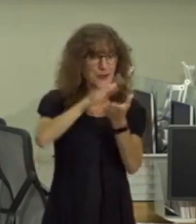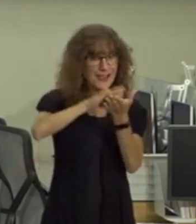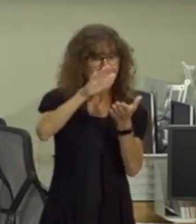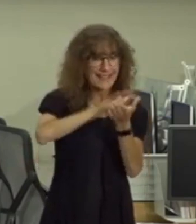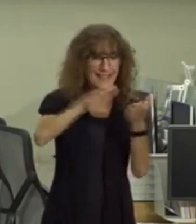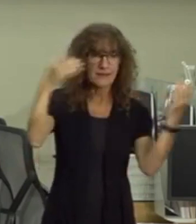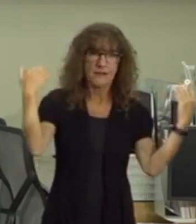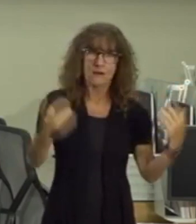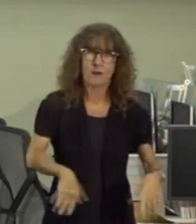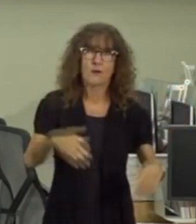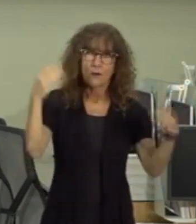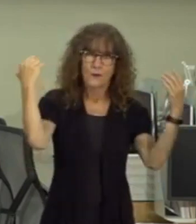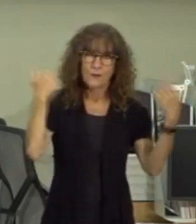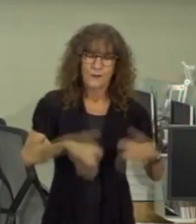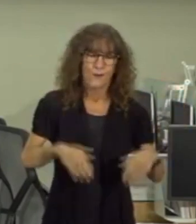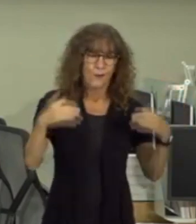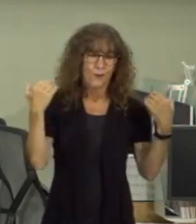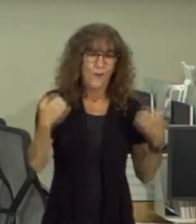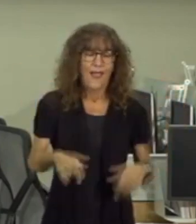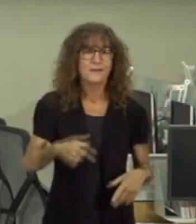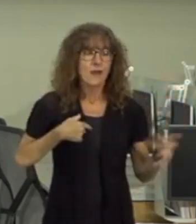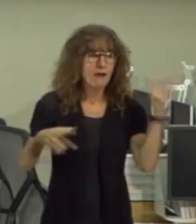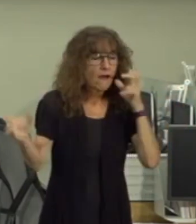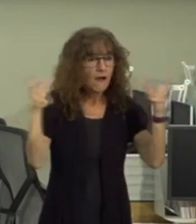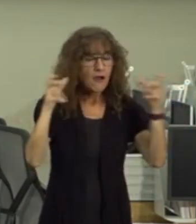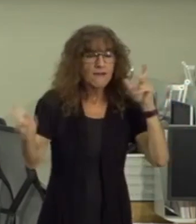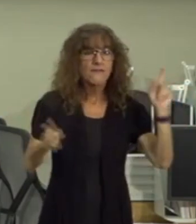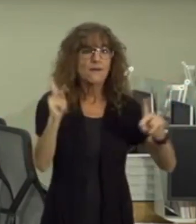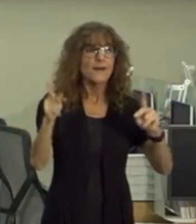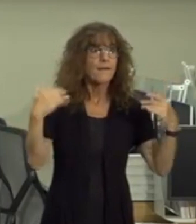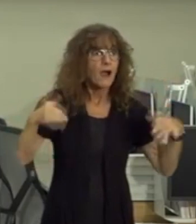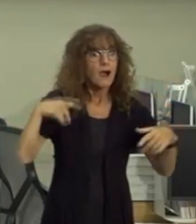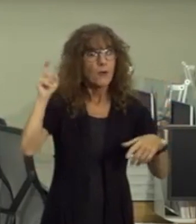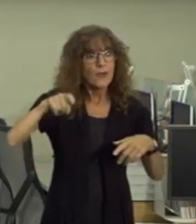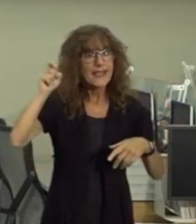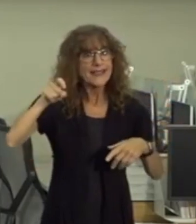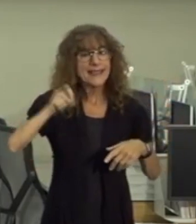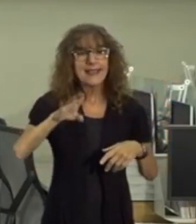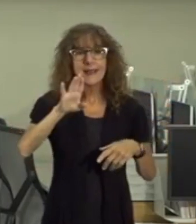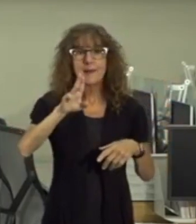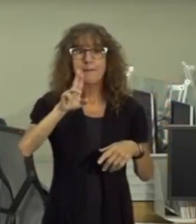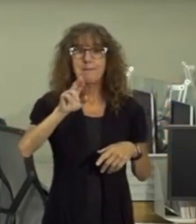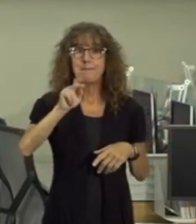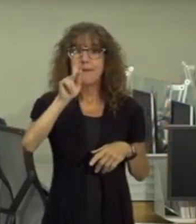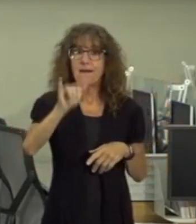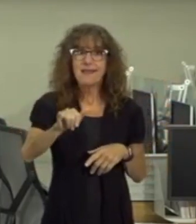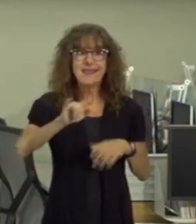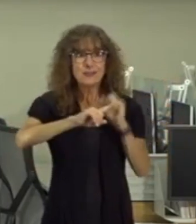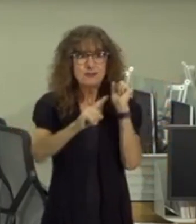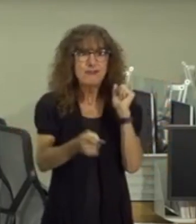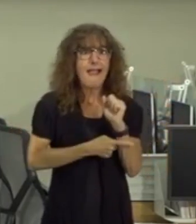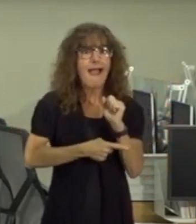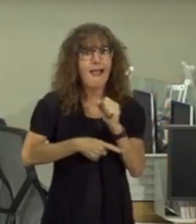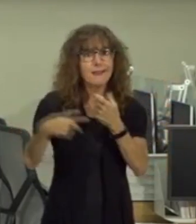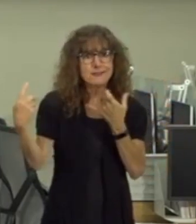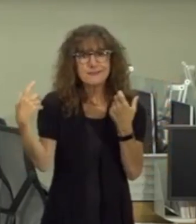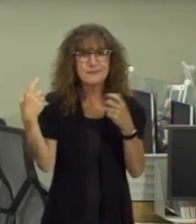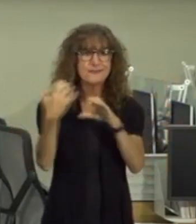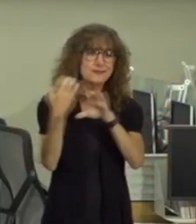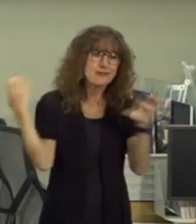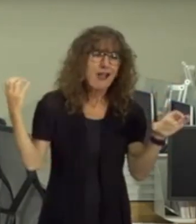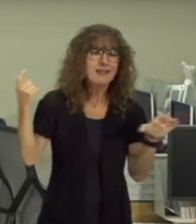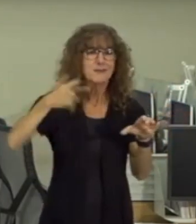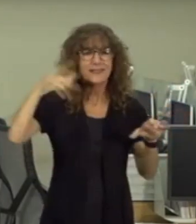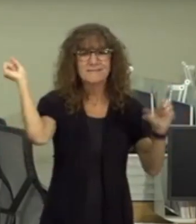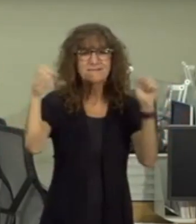like nobody's business and so i kept hearing from residents that we needed to get those bulky trash services out to them because of their spring cleaning